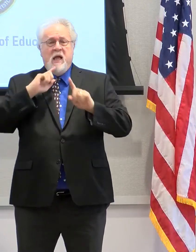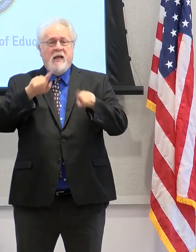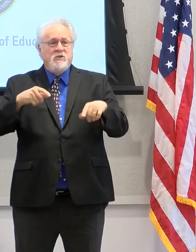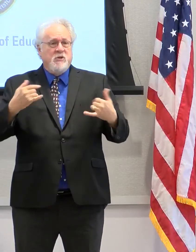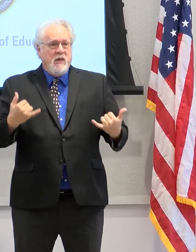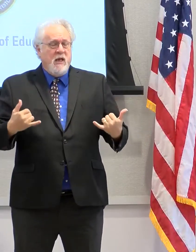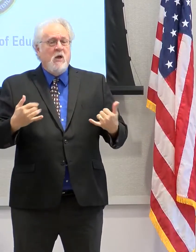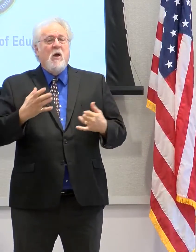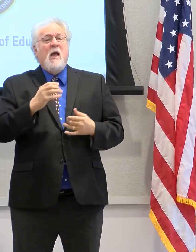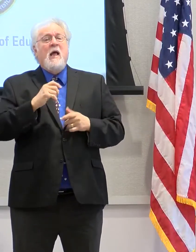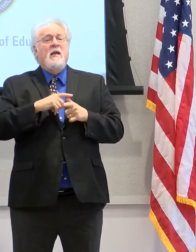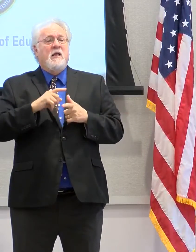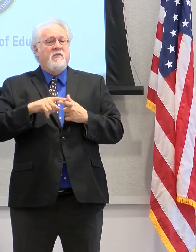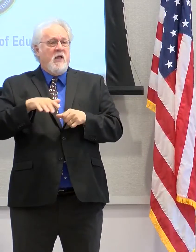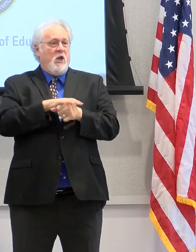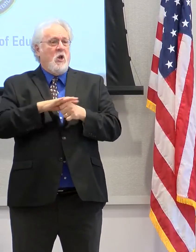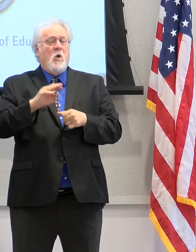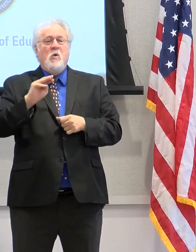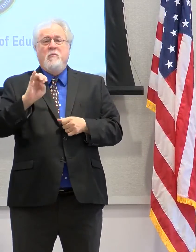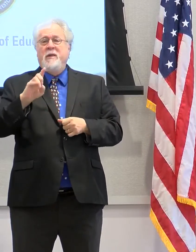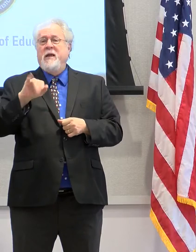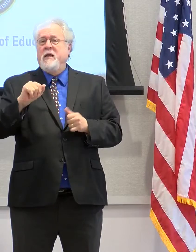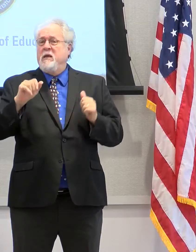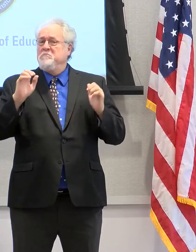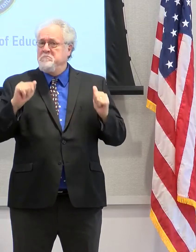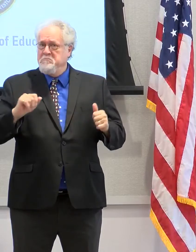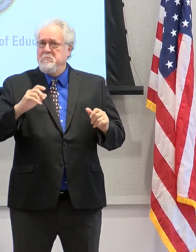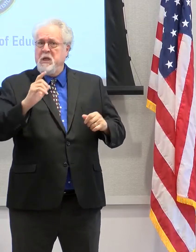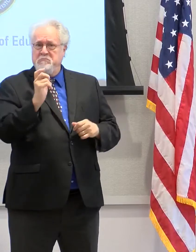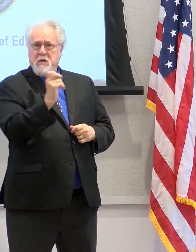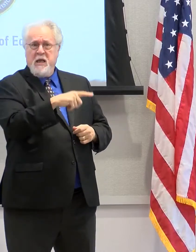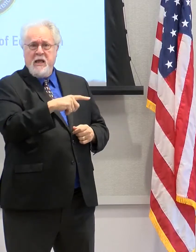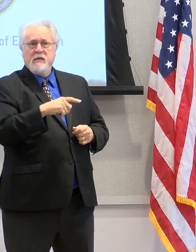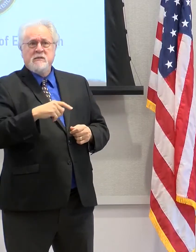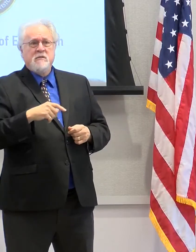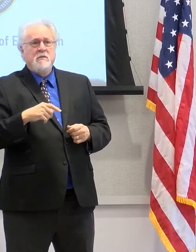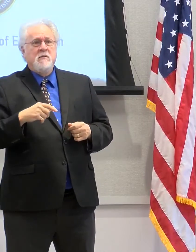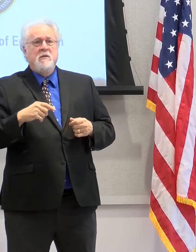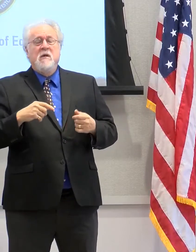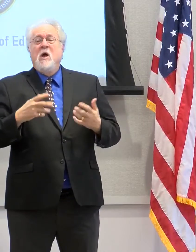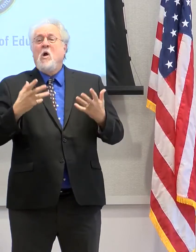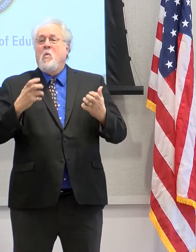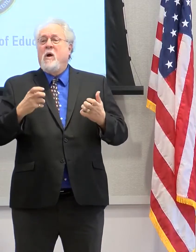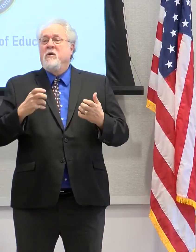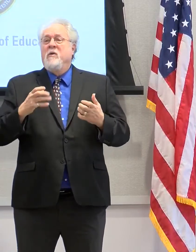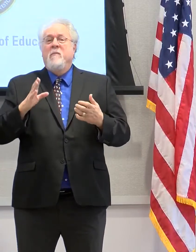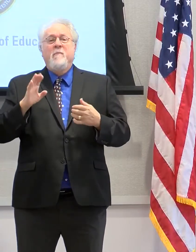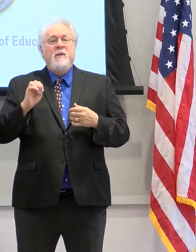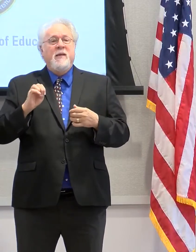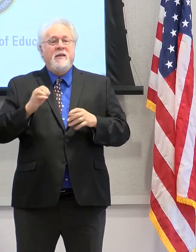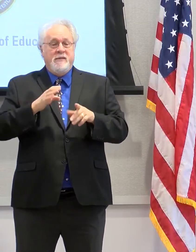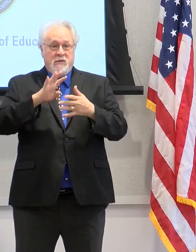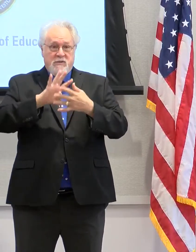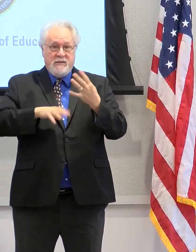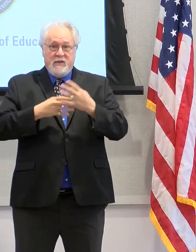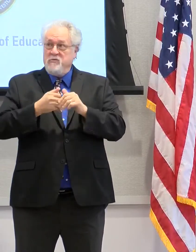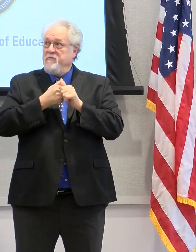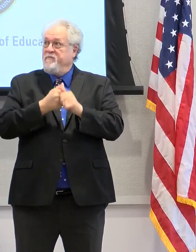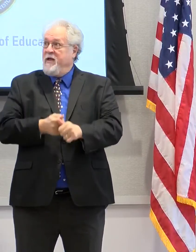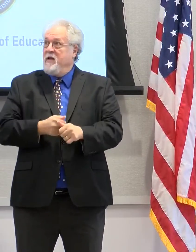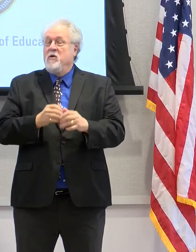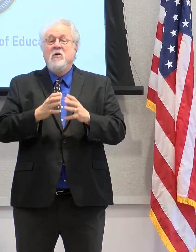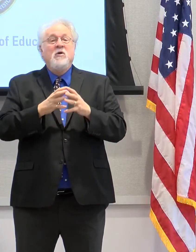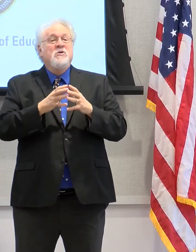this time, and local media, you are also invited to ask a few questions. We want to try to be as on schedule as possible,